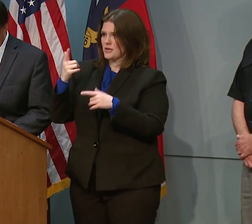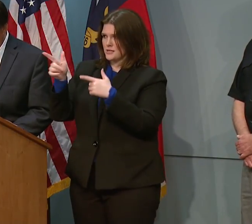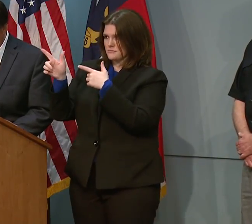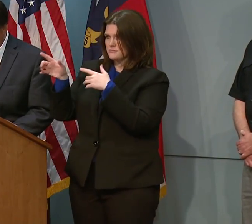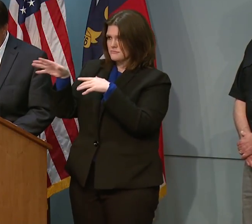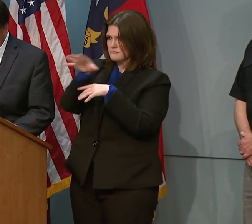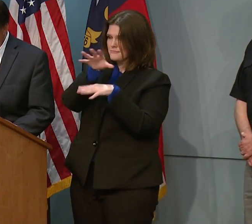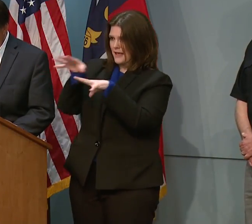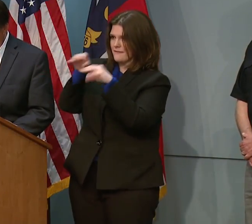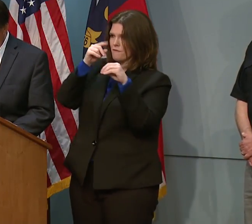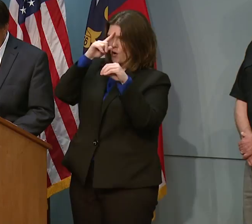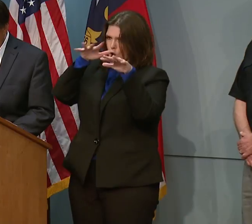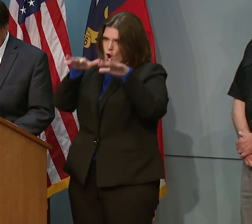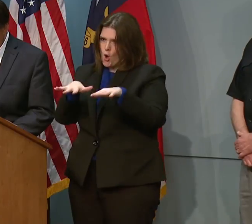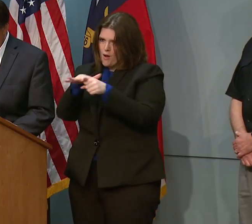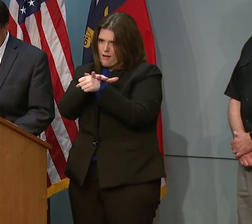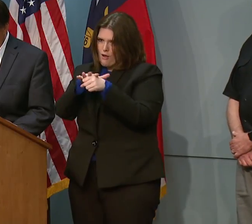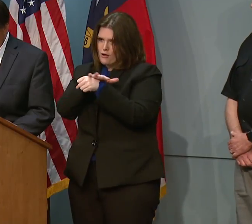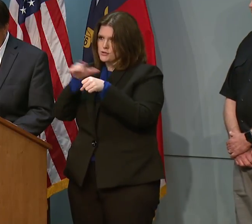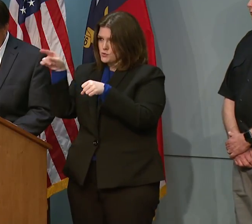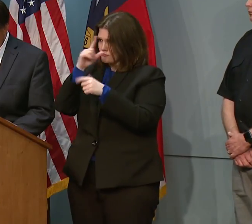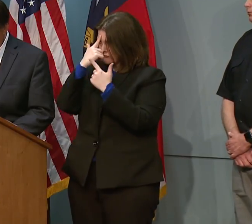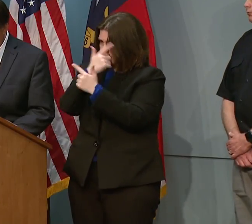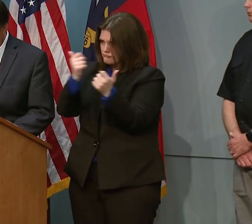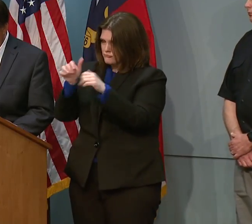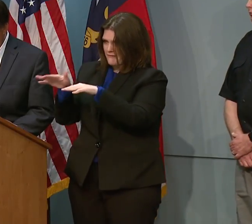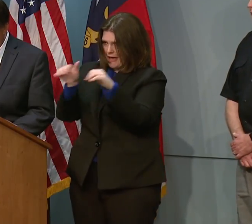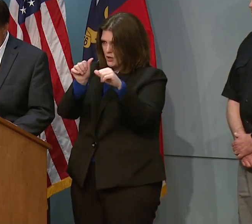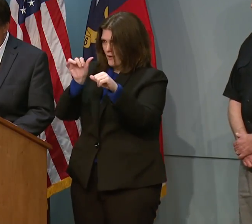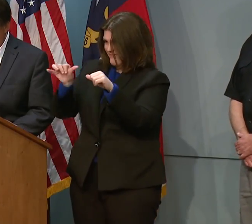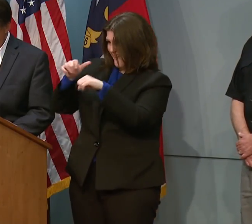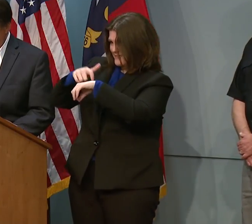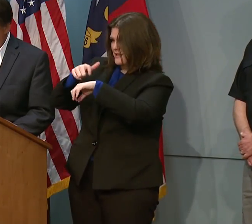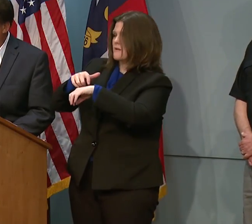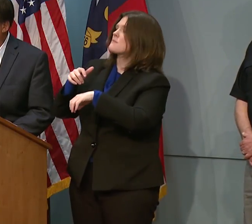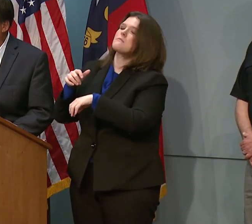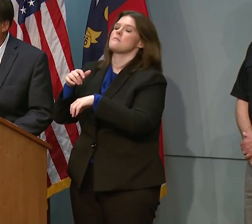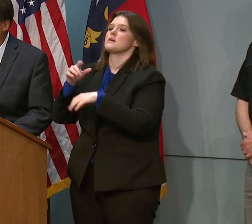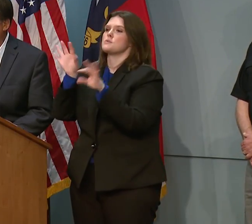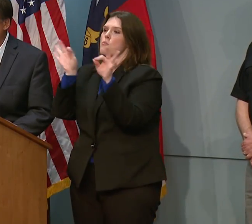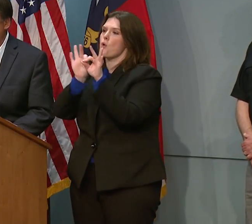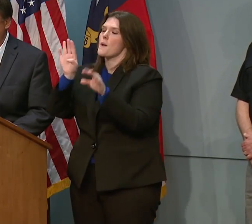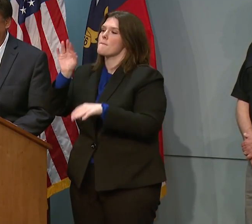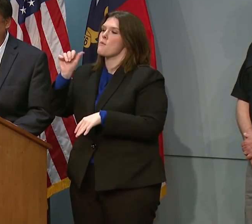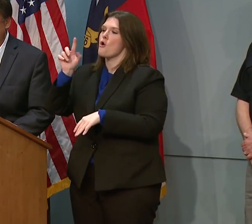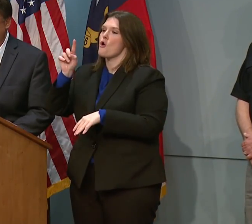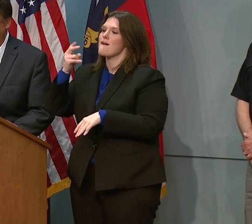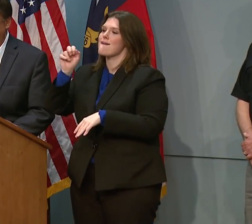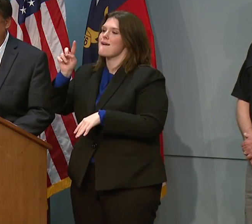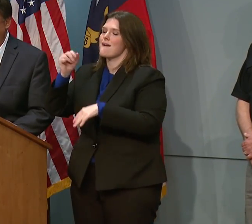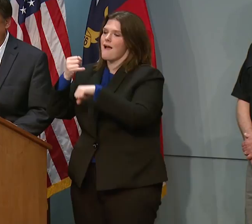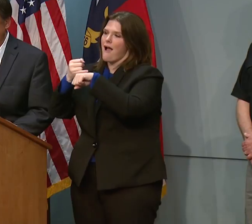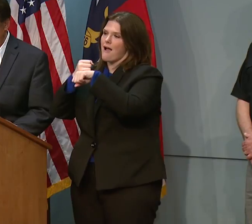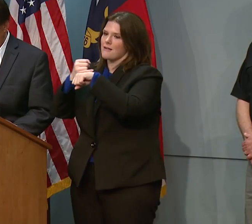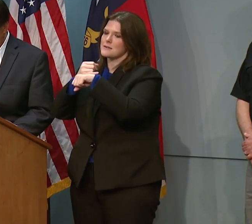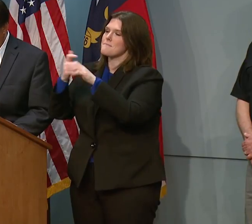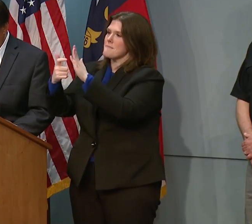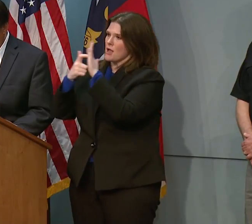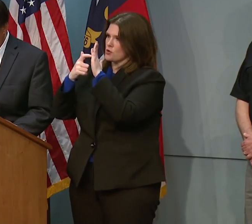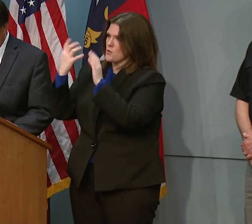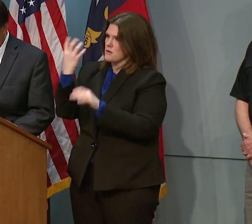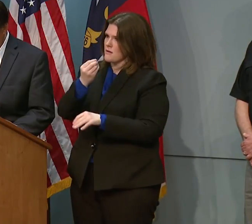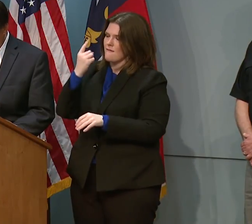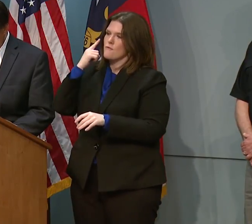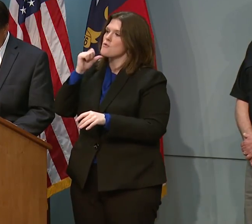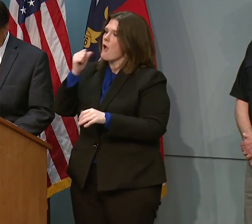-lying areas, and that's very, very important. Bald Head Island, mandatory evacuations for